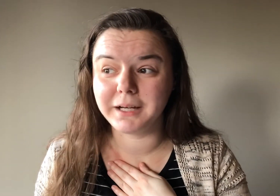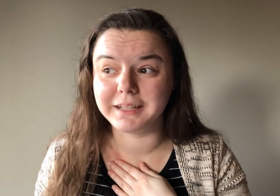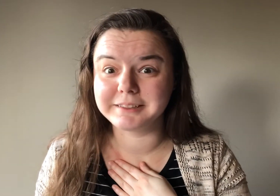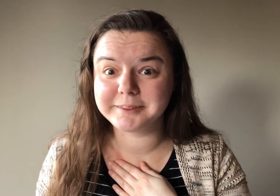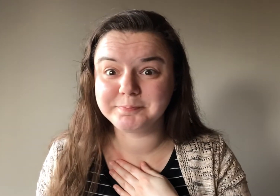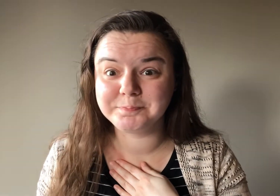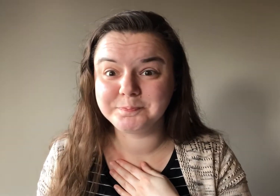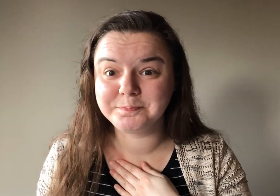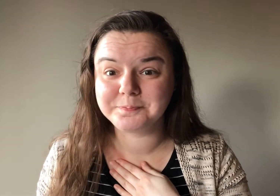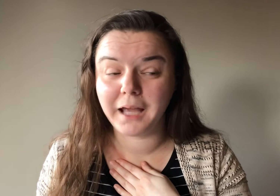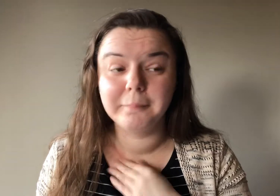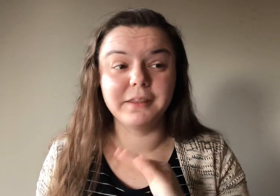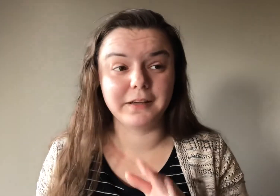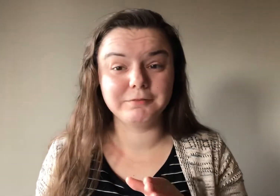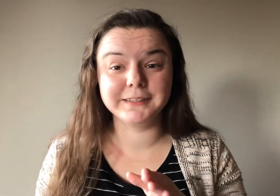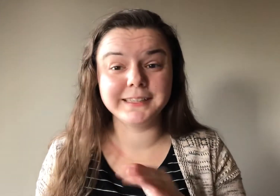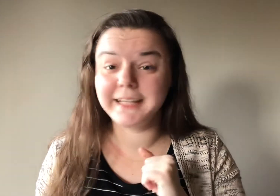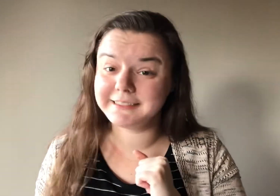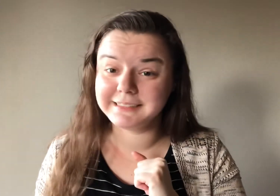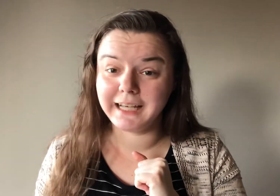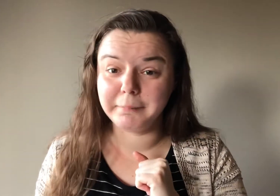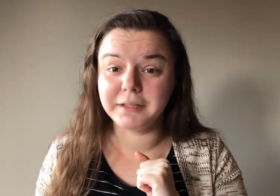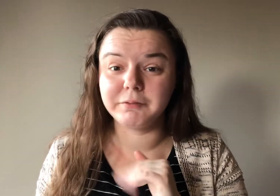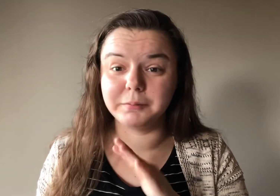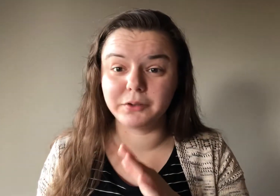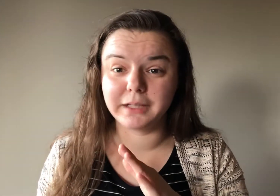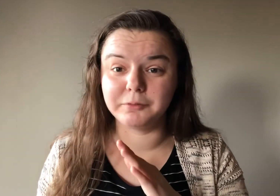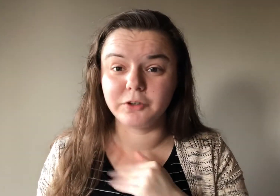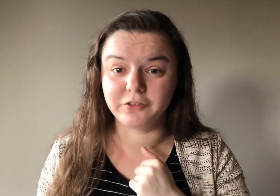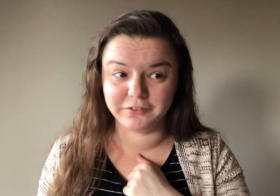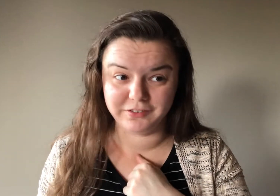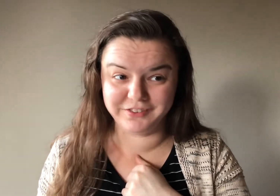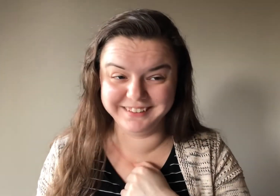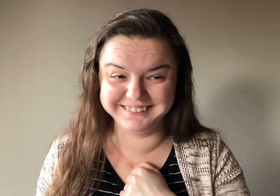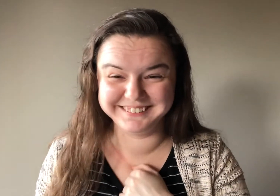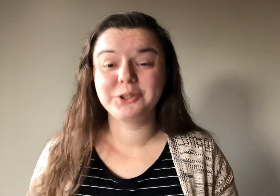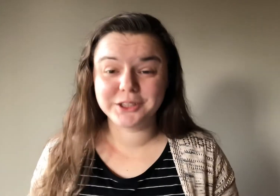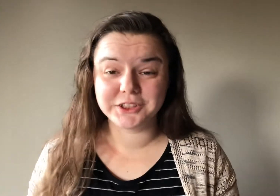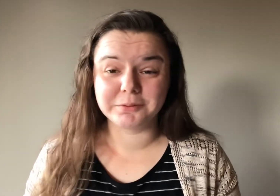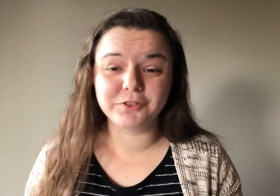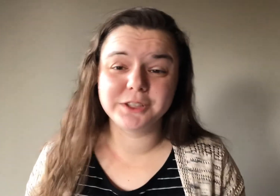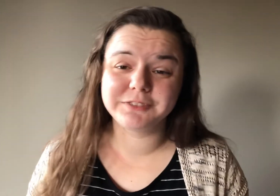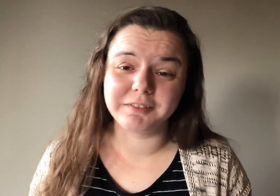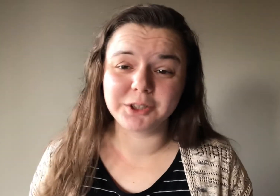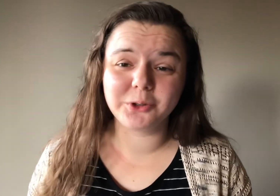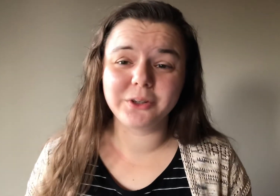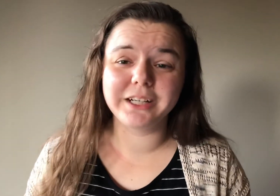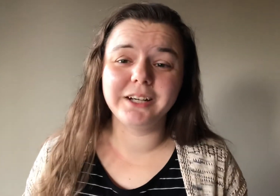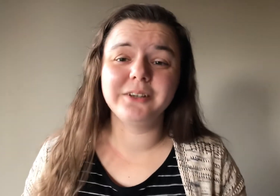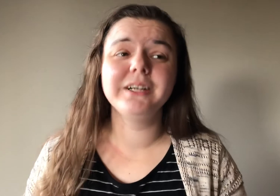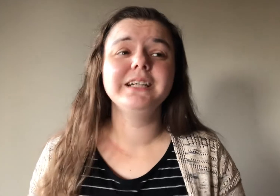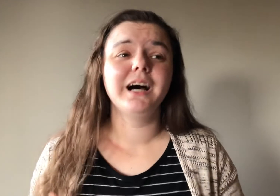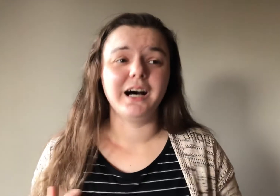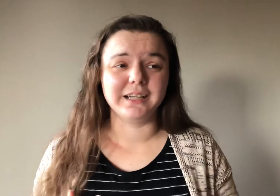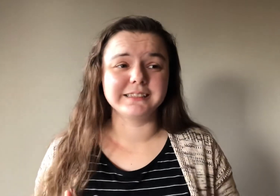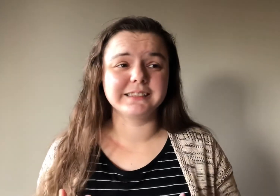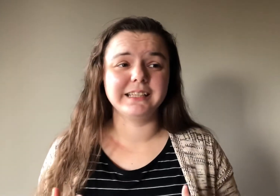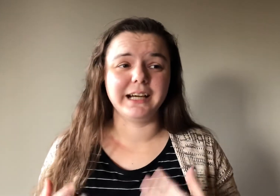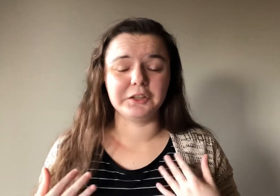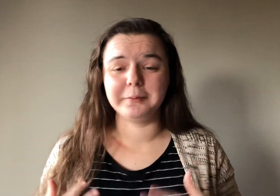bias. But thankfully that didn't happen. And we both came to our senses. Question number four is favorite choreo. Honestly, I go